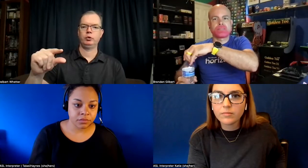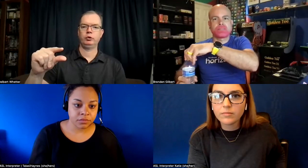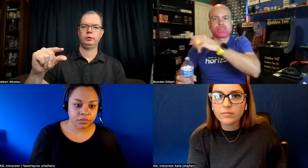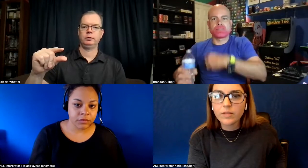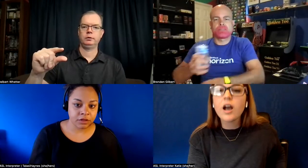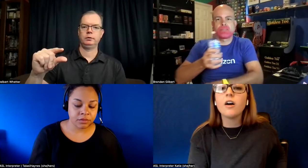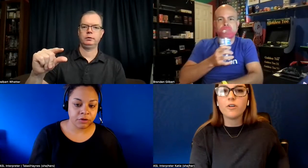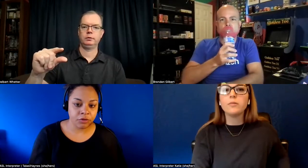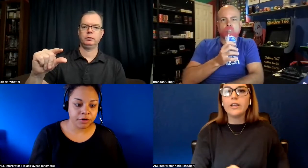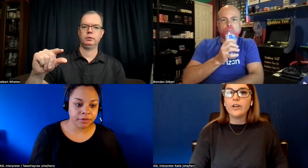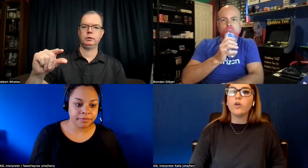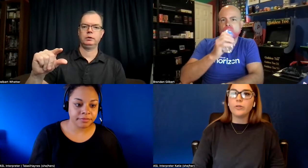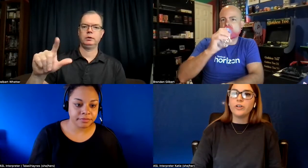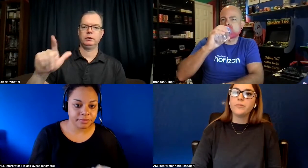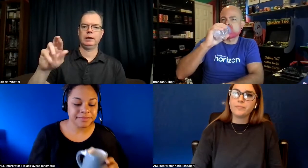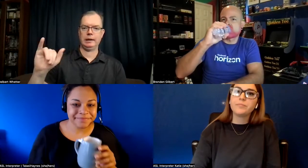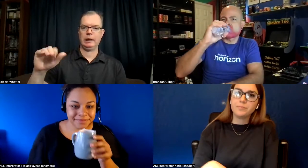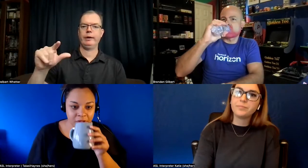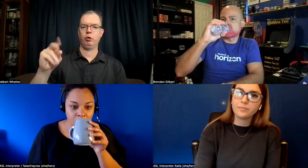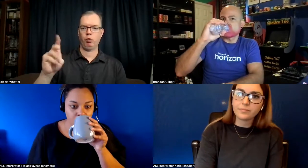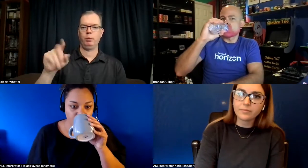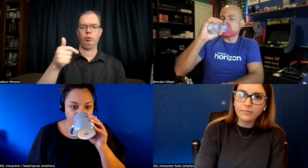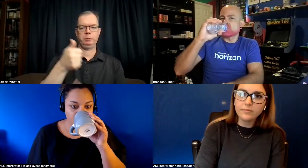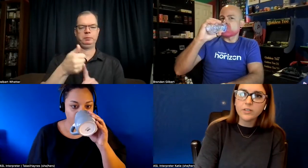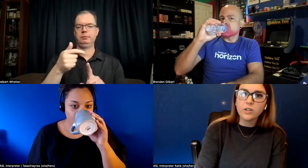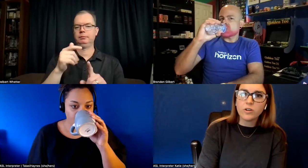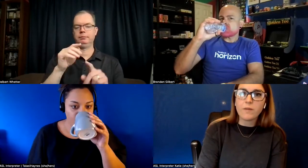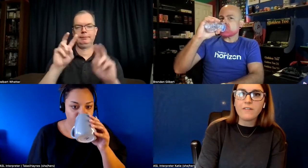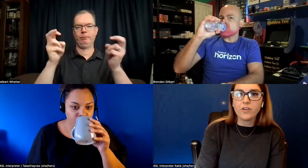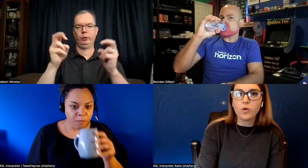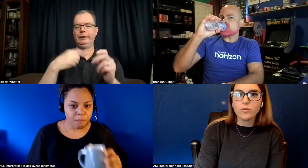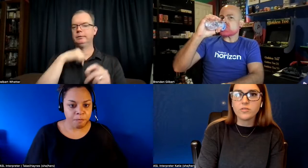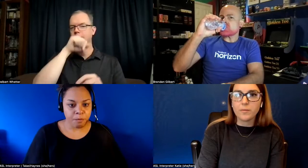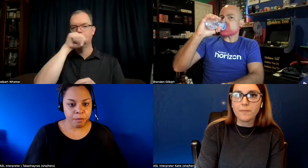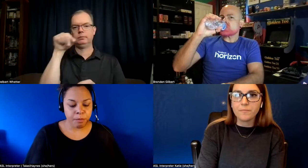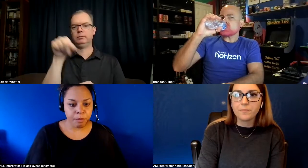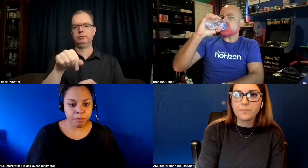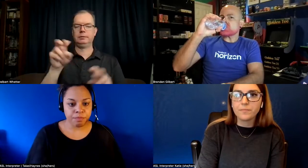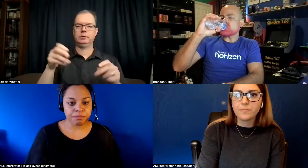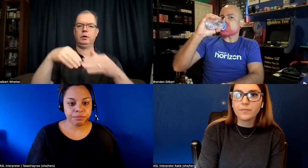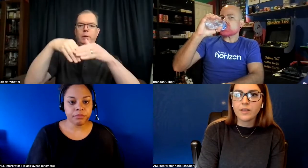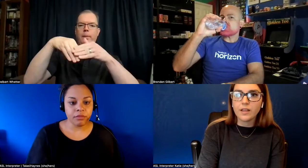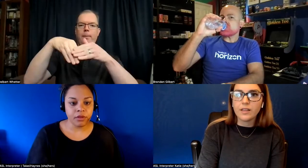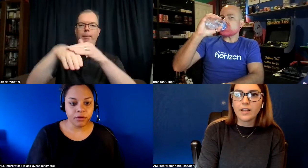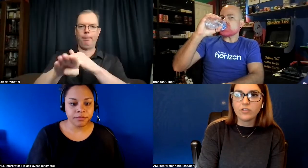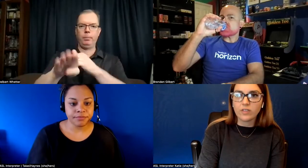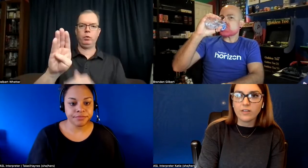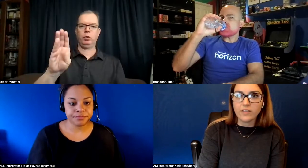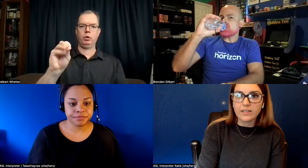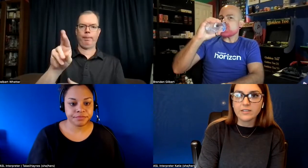uh from larry goldberg one of my favorite quotes from him that i just love is